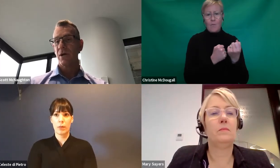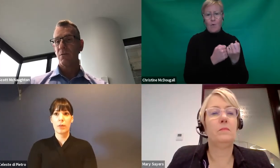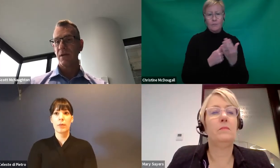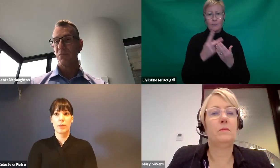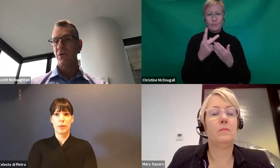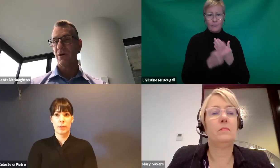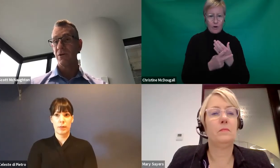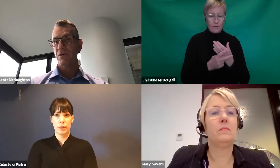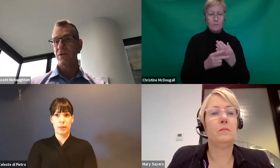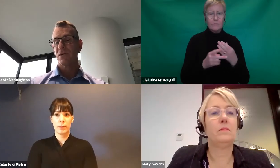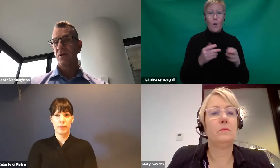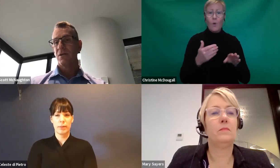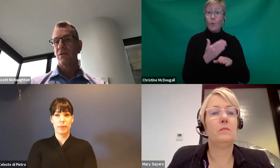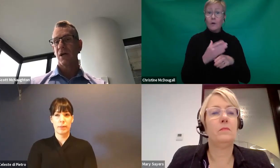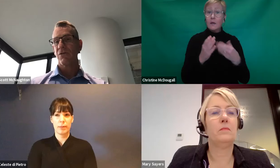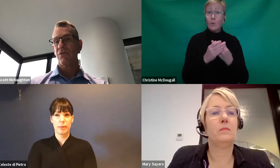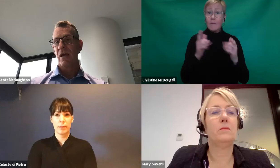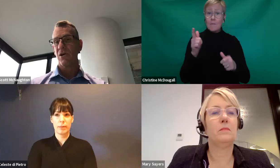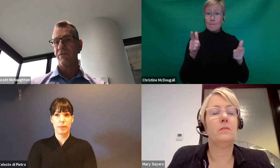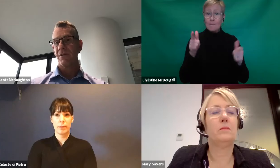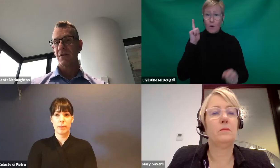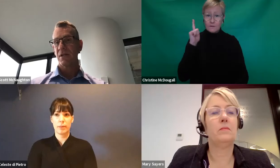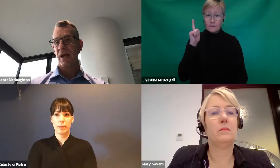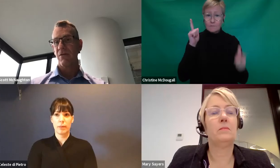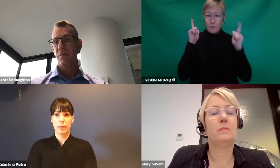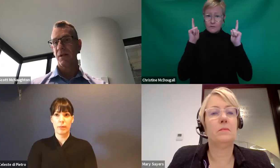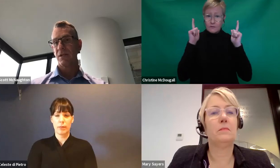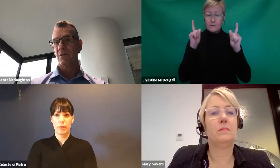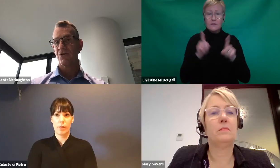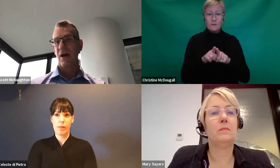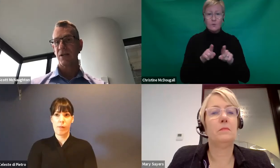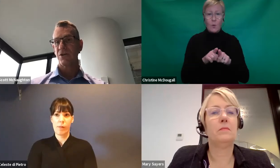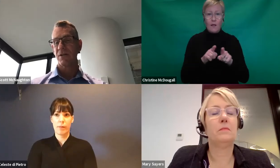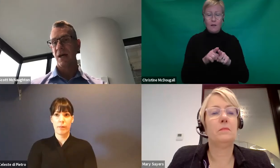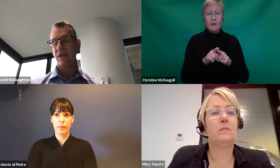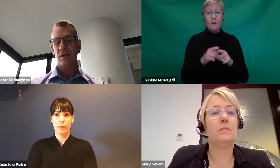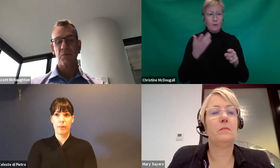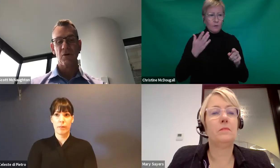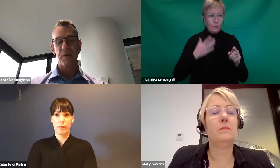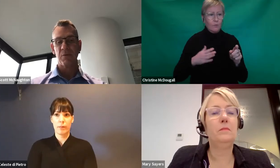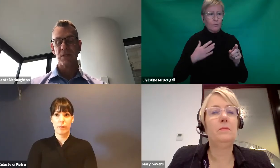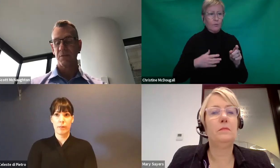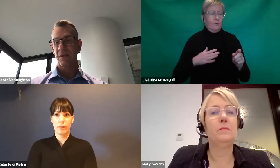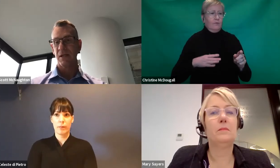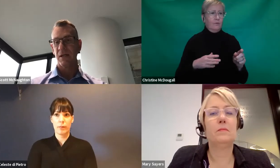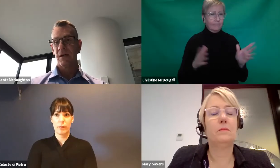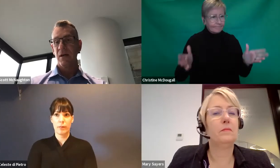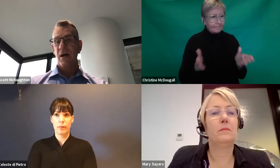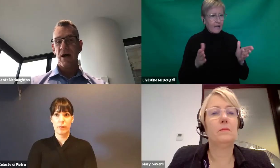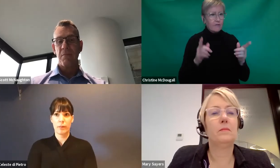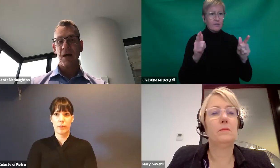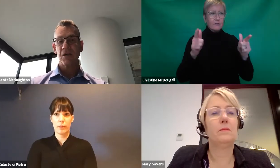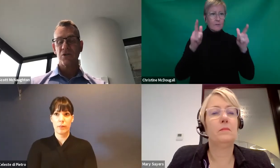working with employers to increase their confidence and their ability to attract and retain and employ people with disability.